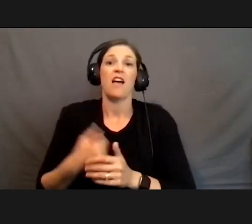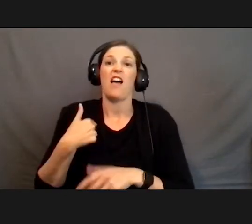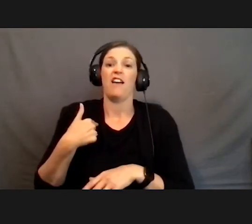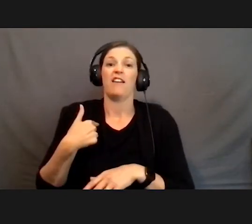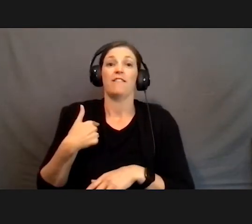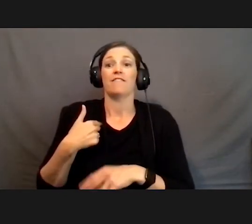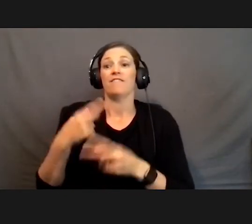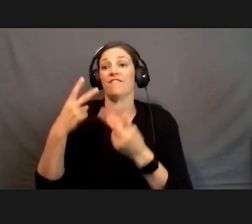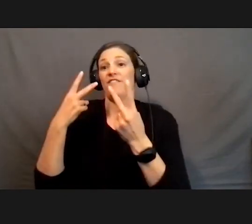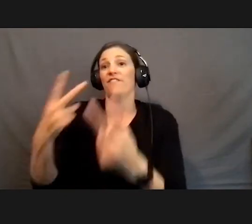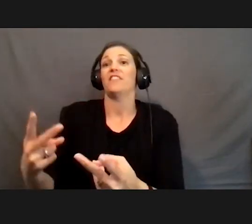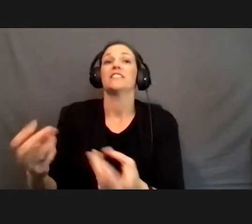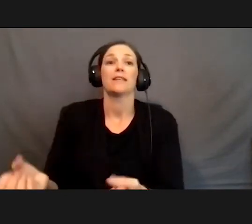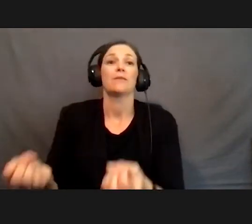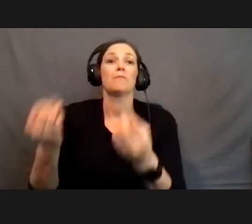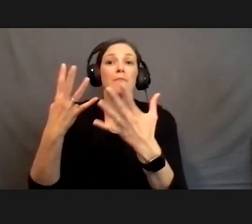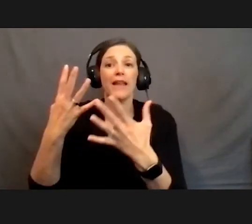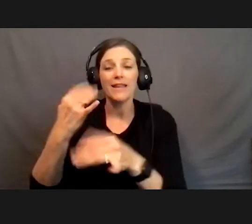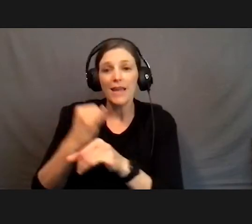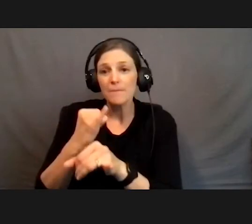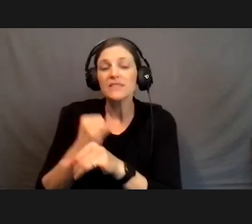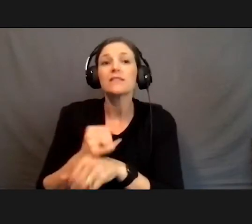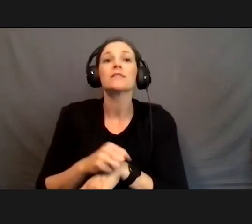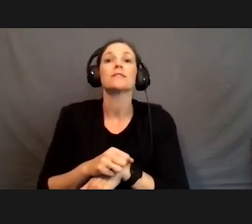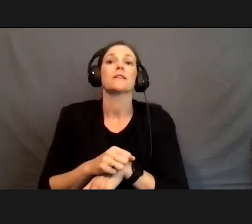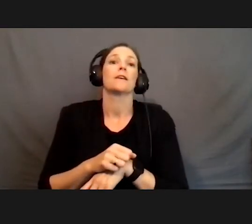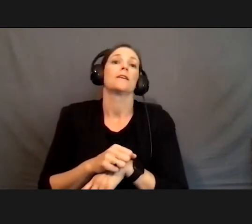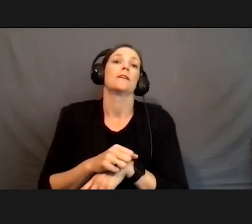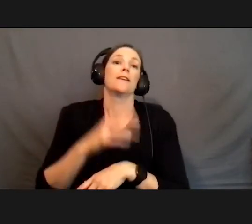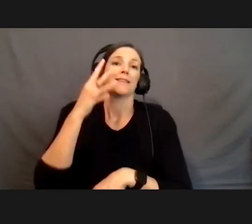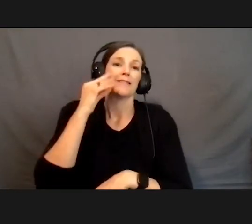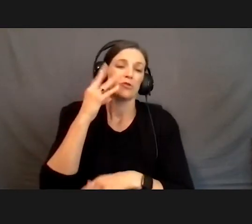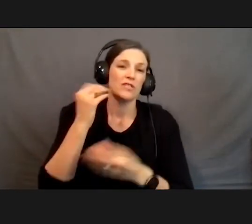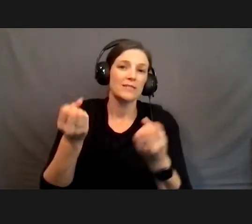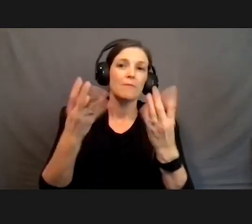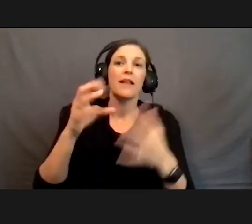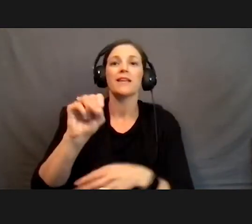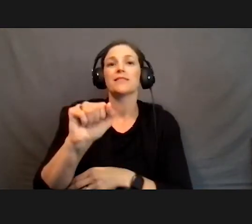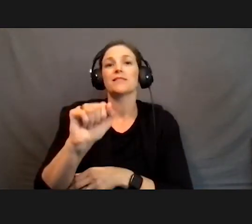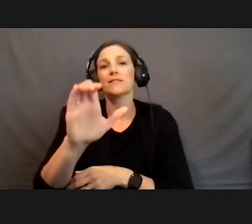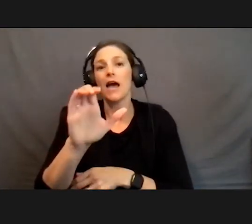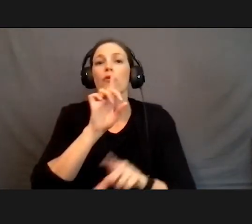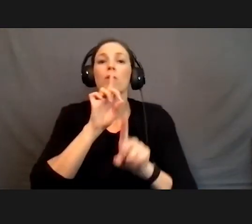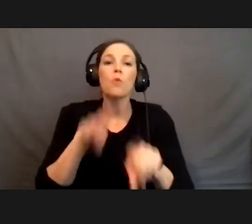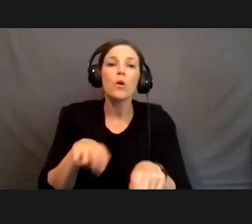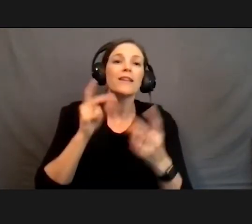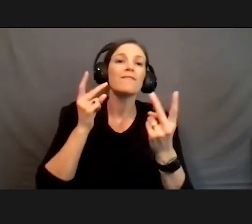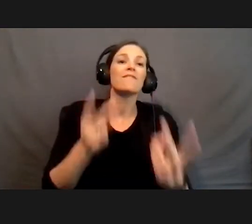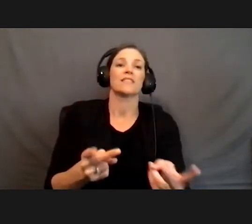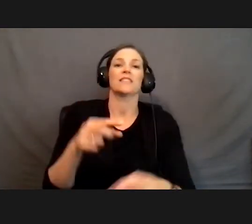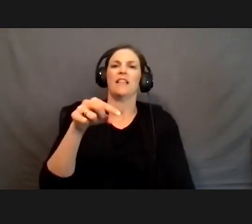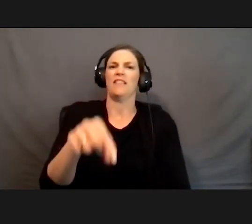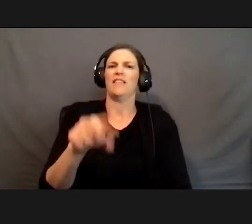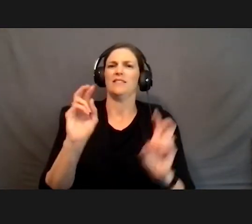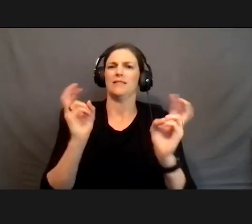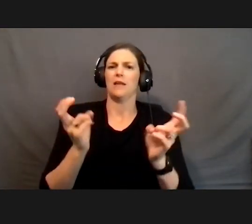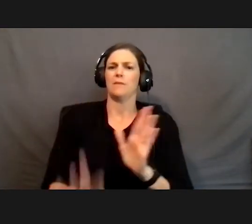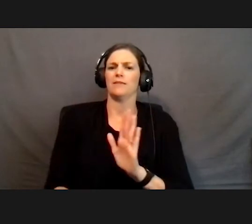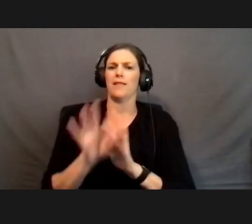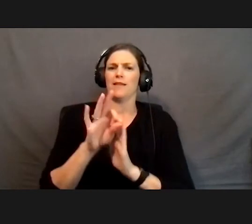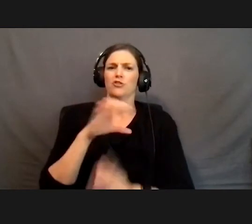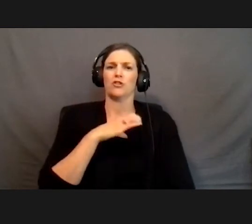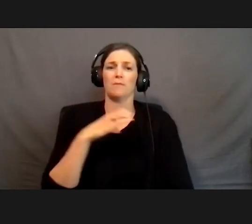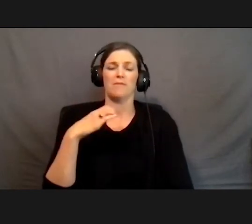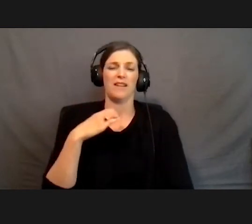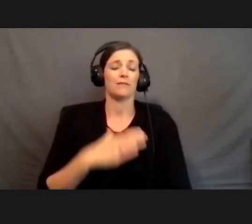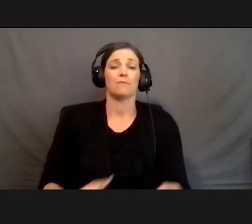lot of visits, and I've been through a lot of SACS reporting and visits, and this topic selection committee has been the